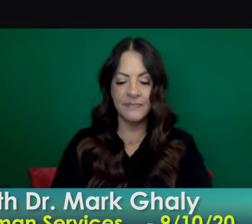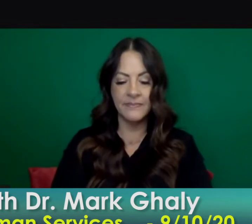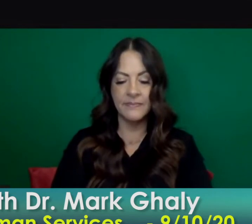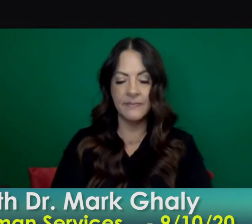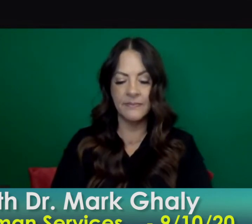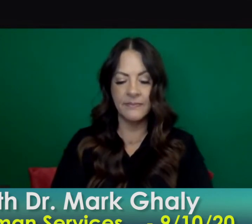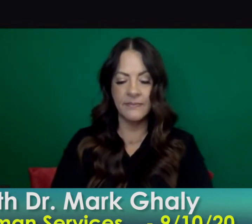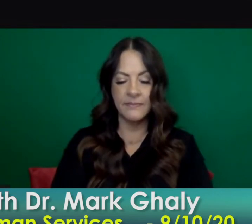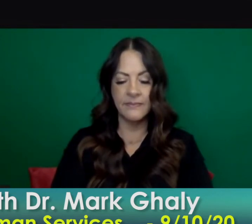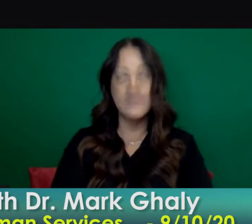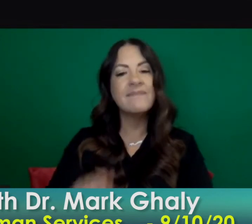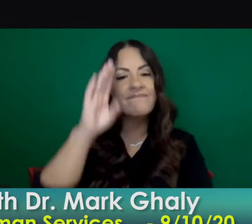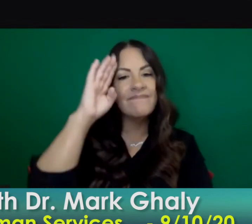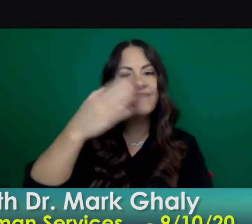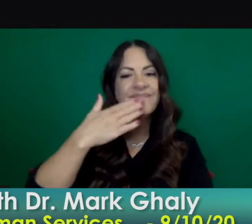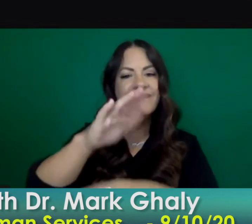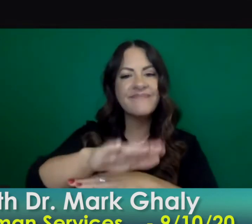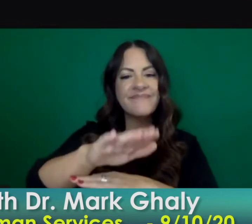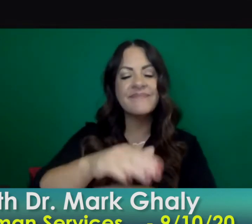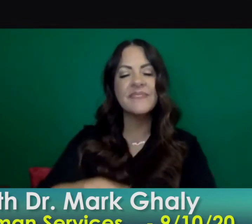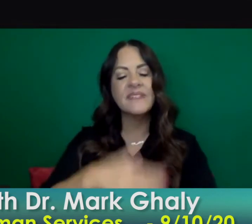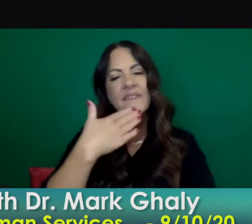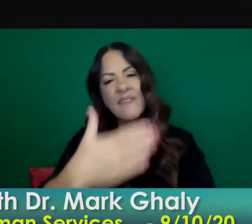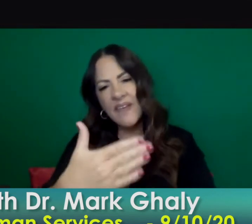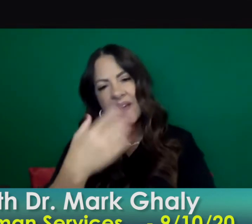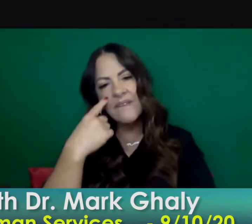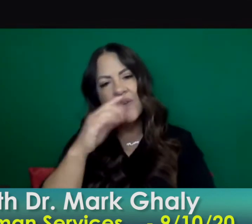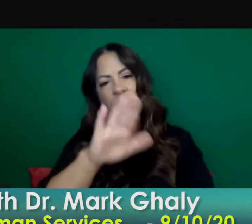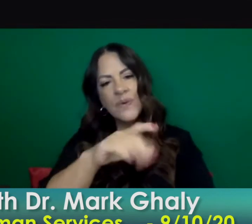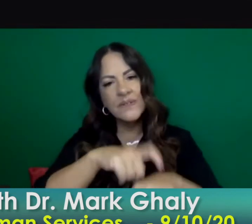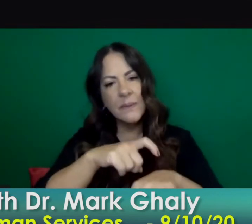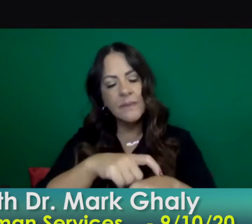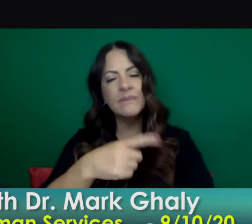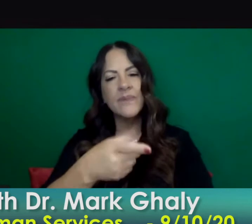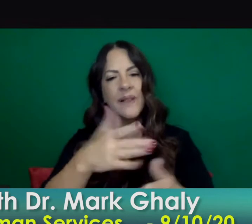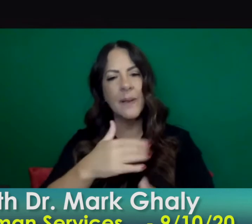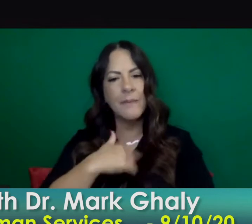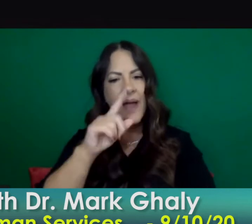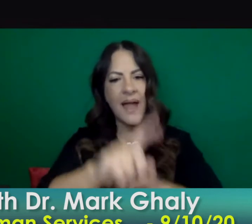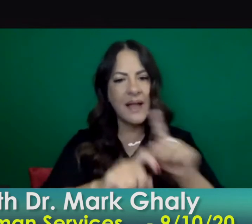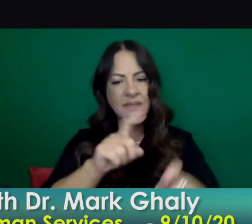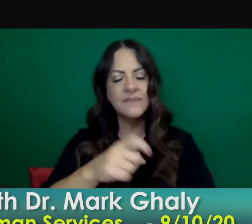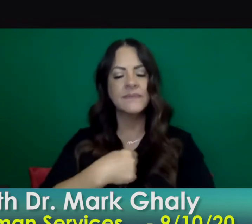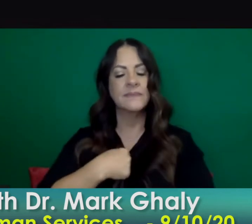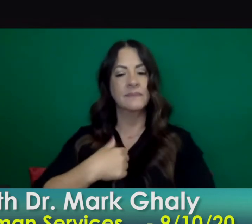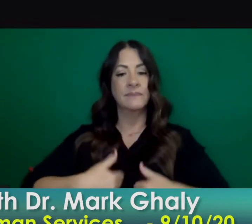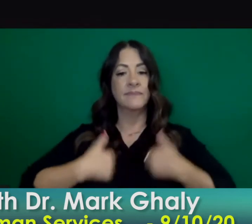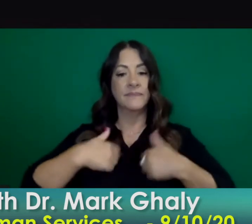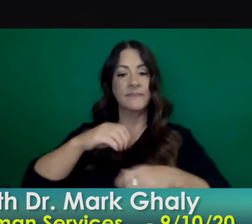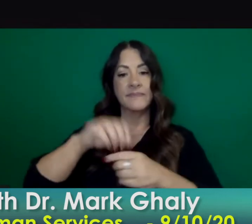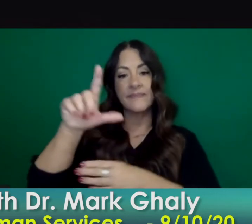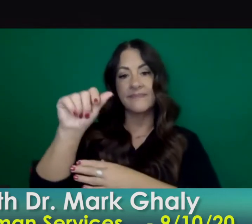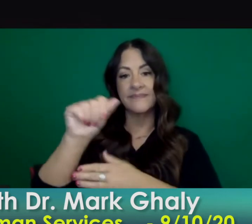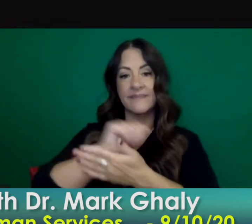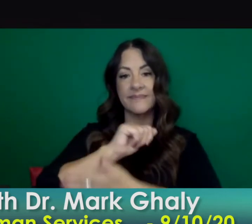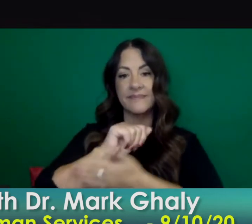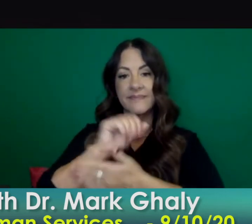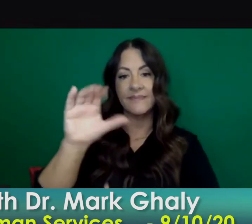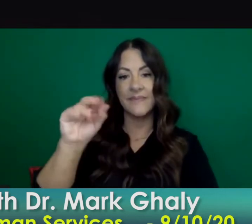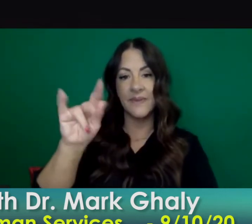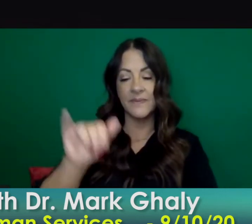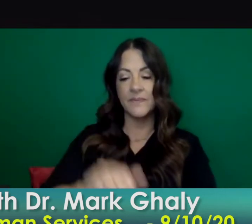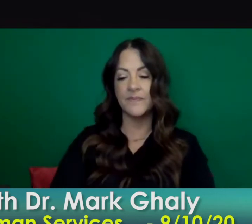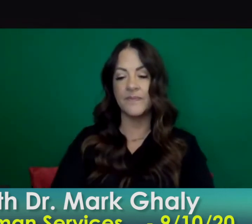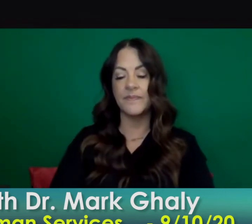hi good afternoon thank you so much for taking my uh question uh i'm in l.a county and i was wondering in regards to the health